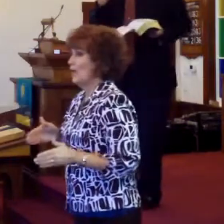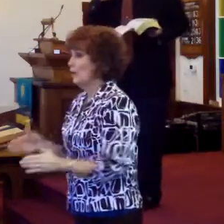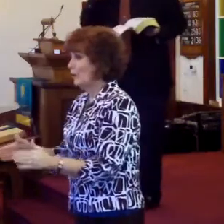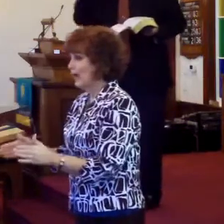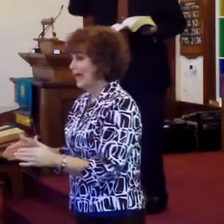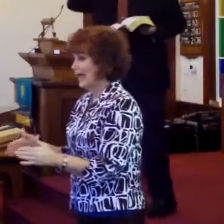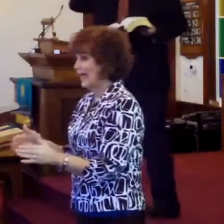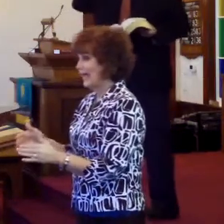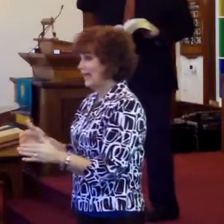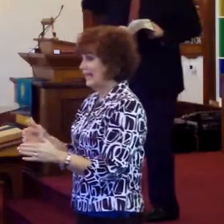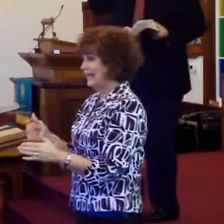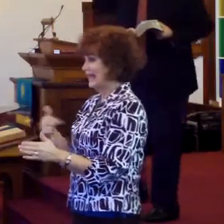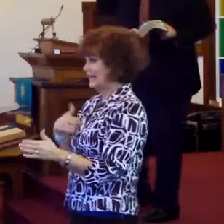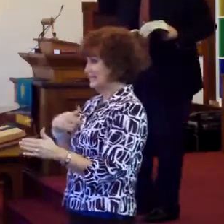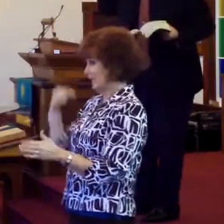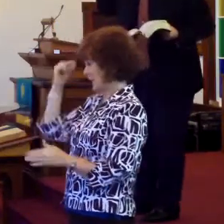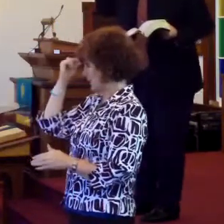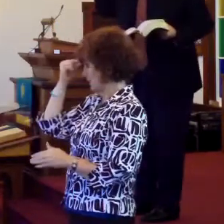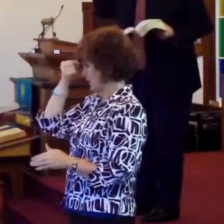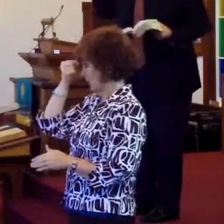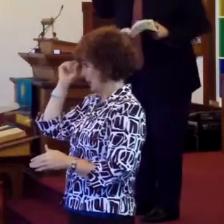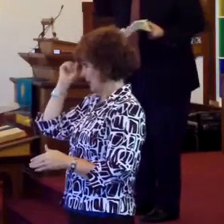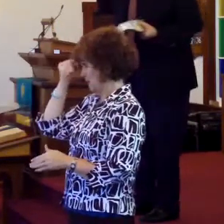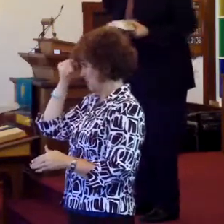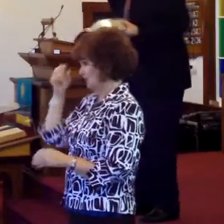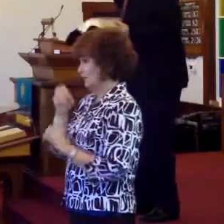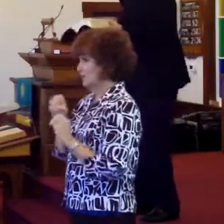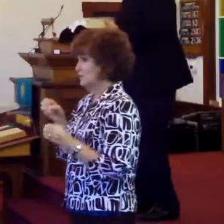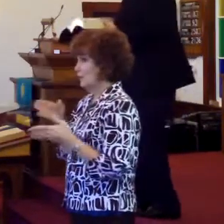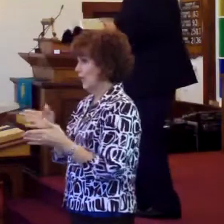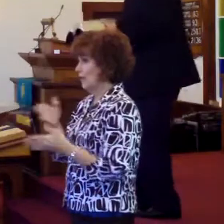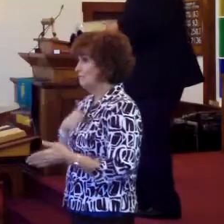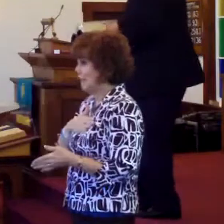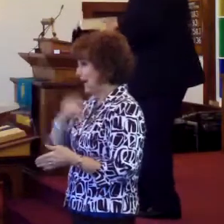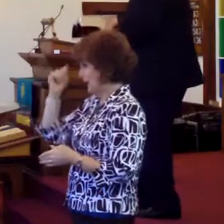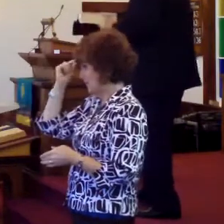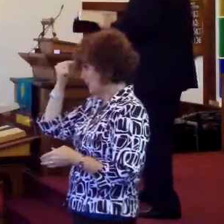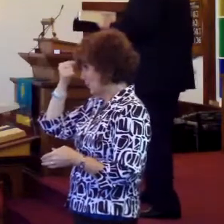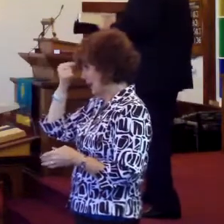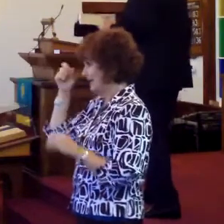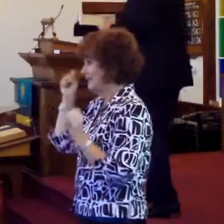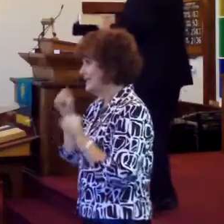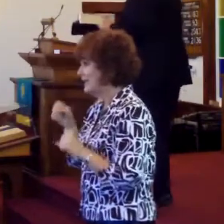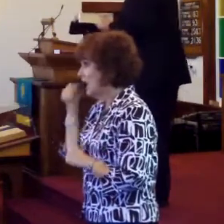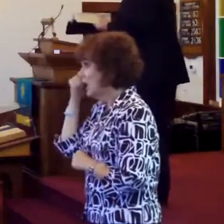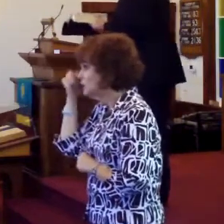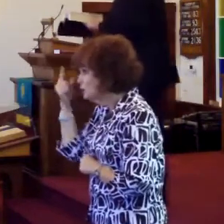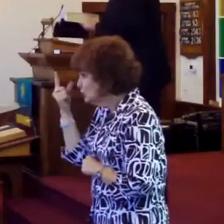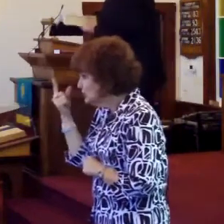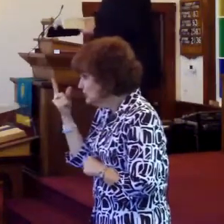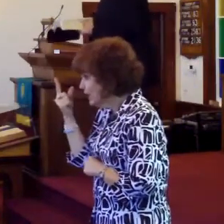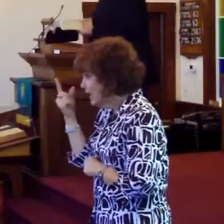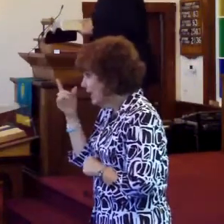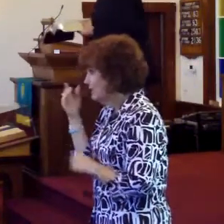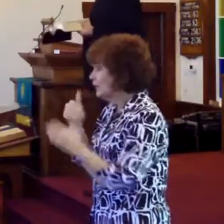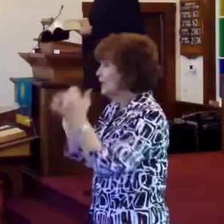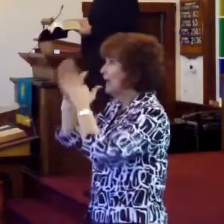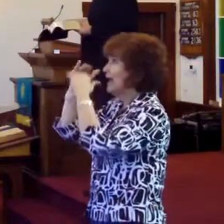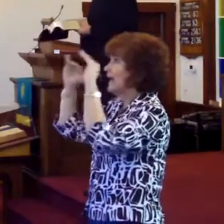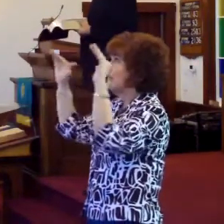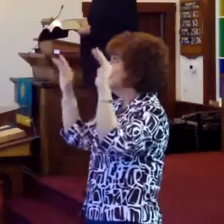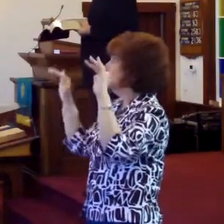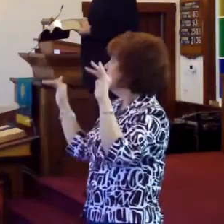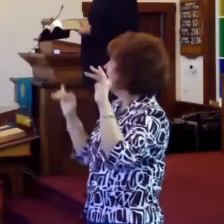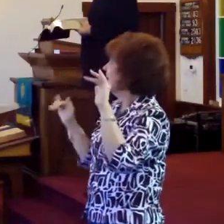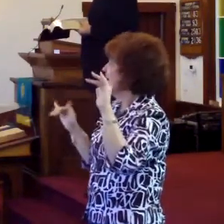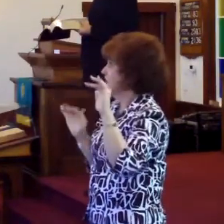and I said I have a pea brain, there's no way this pea brain can ever understand what heaven is going to be like.